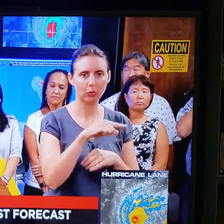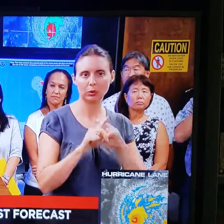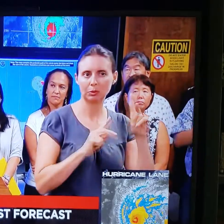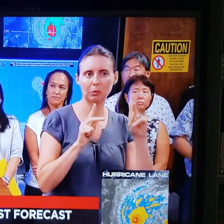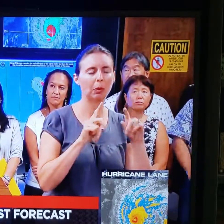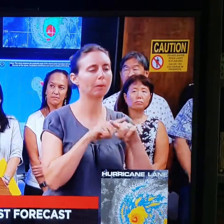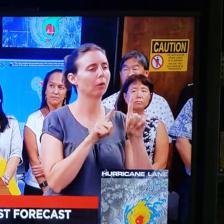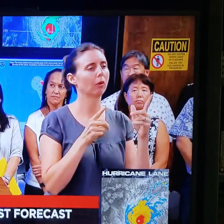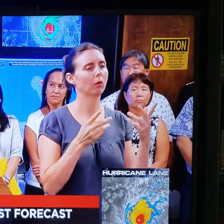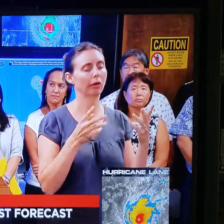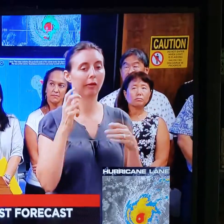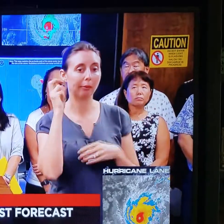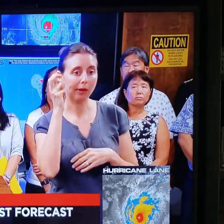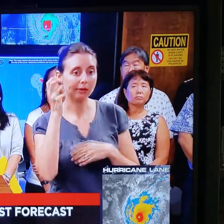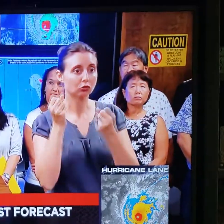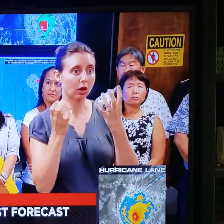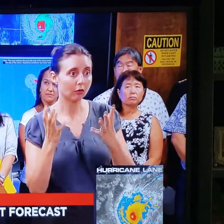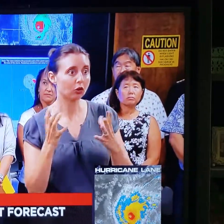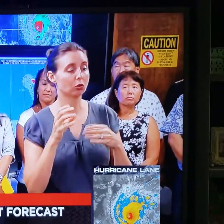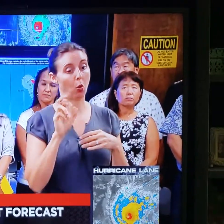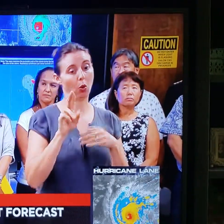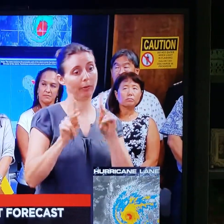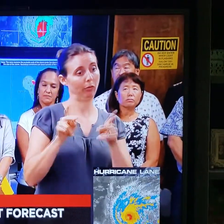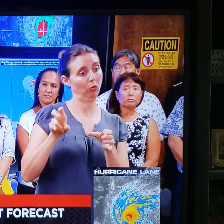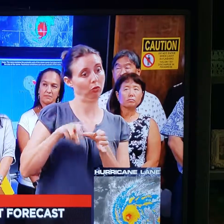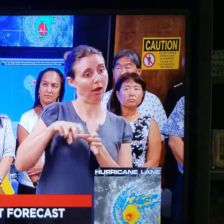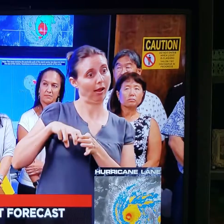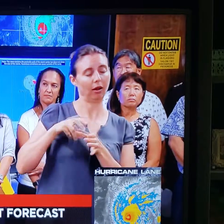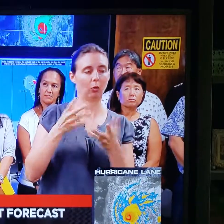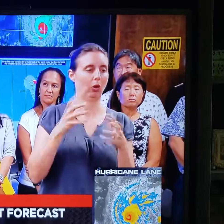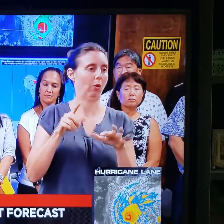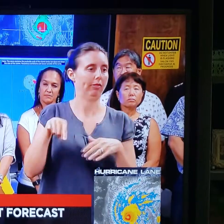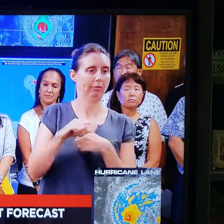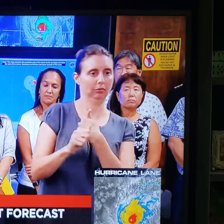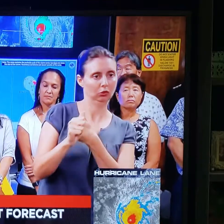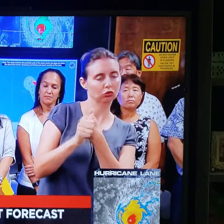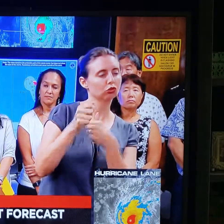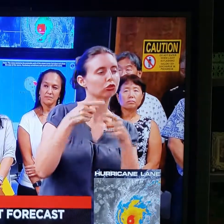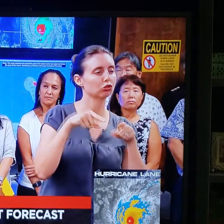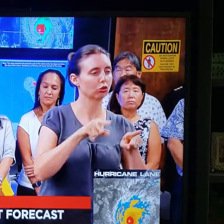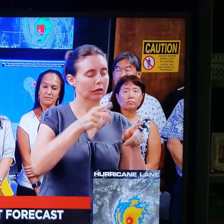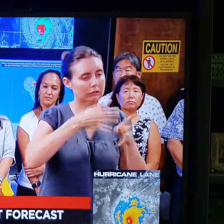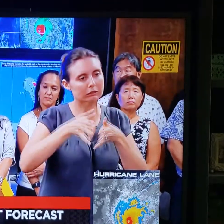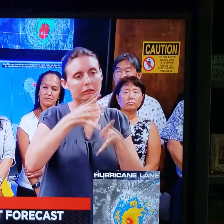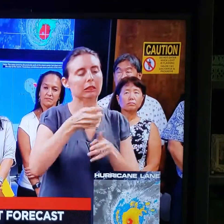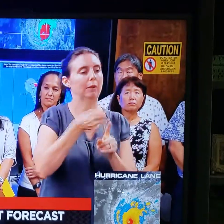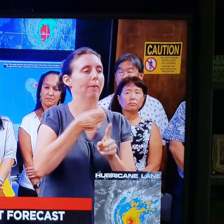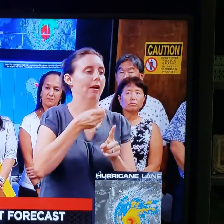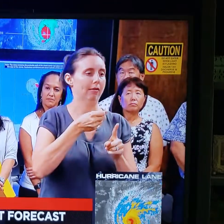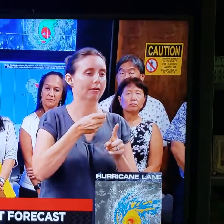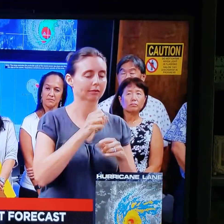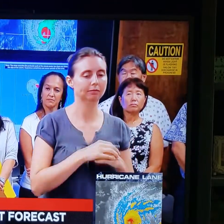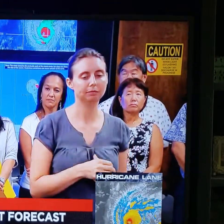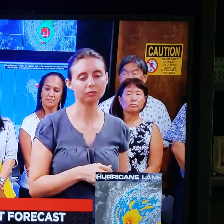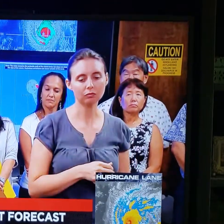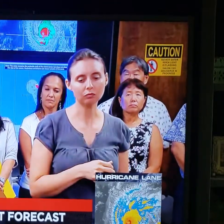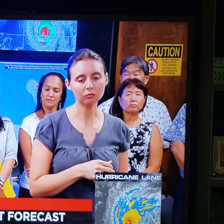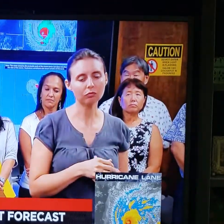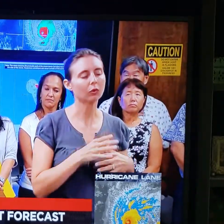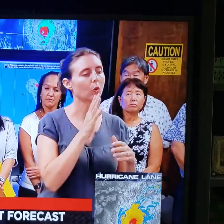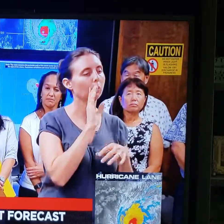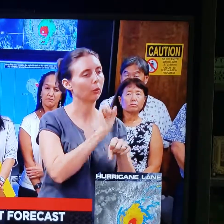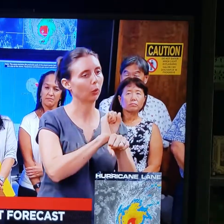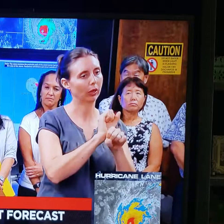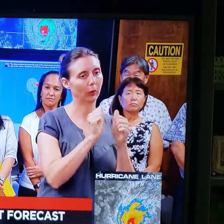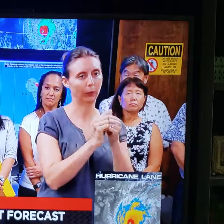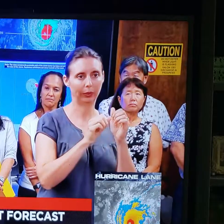don't endanger both our bus drivers or those on the buses during the major impact of this storm. We're going to be working with